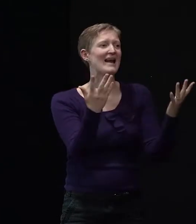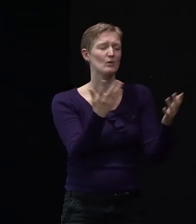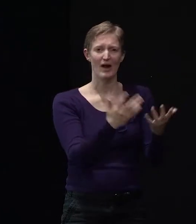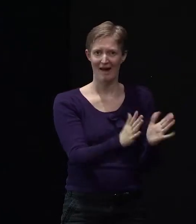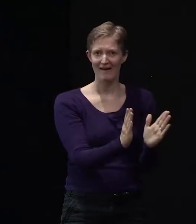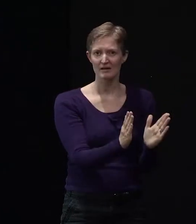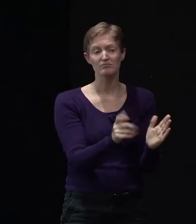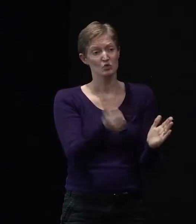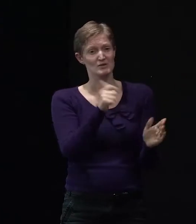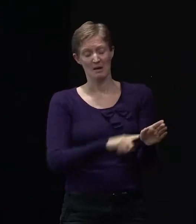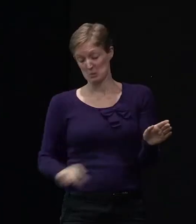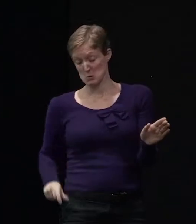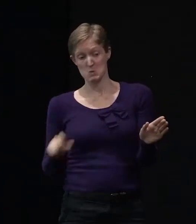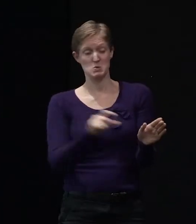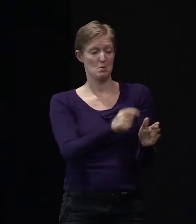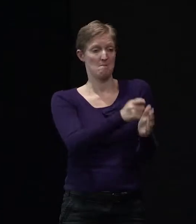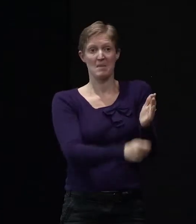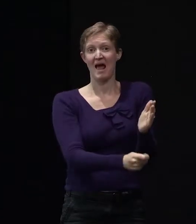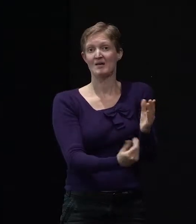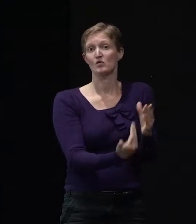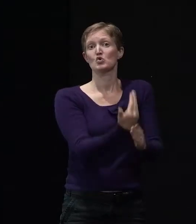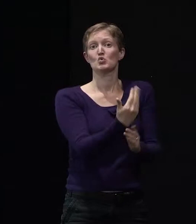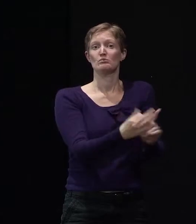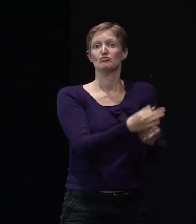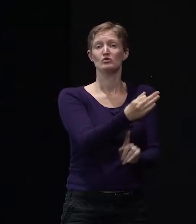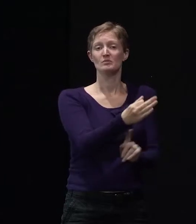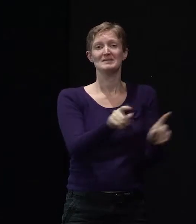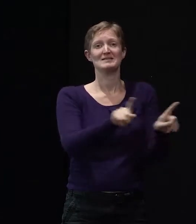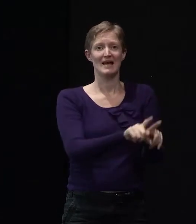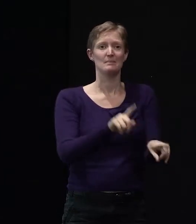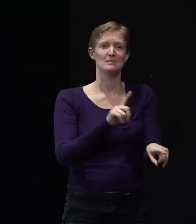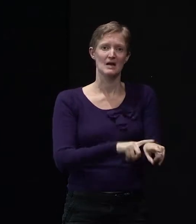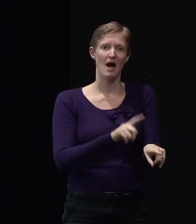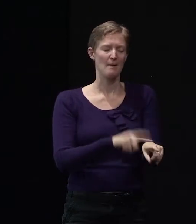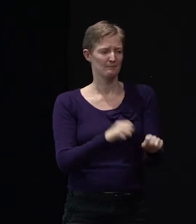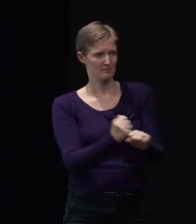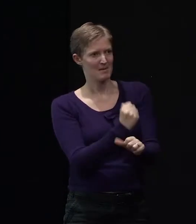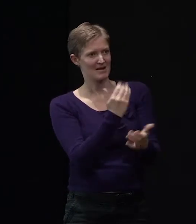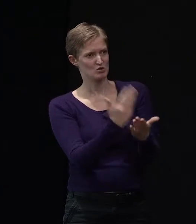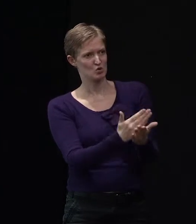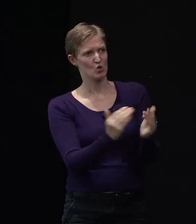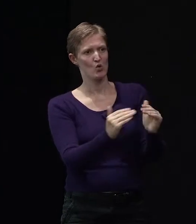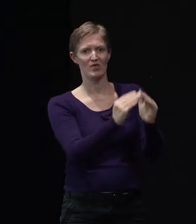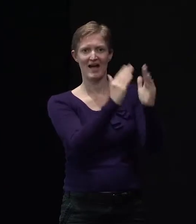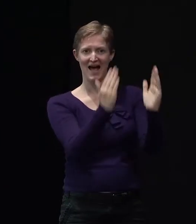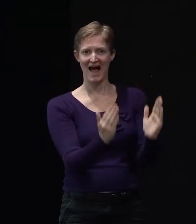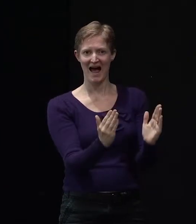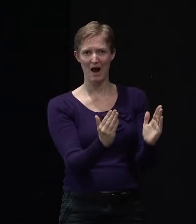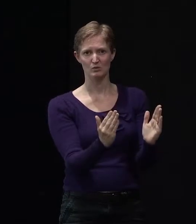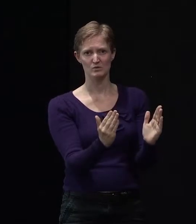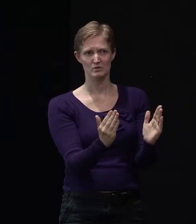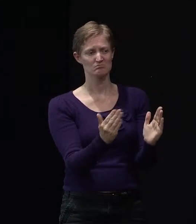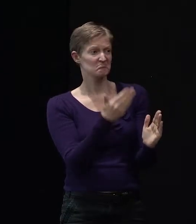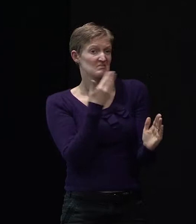opportunity and a good idea to think about some of these other things which can make your house actually a